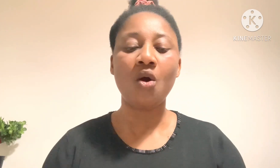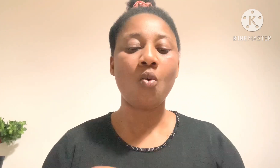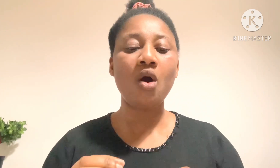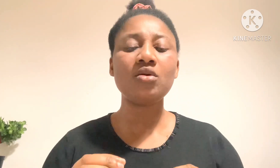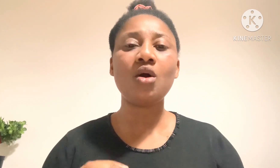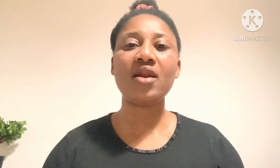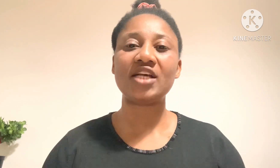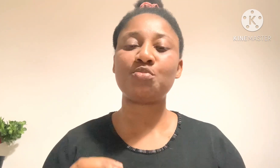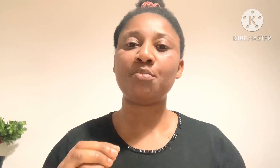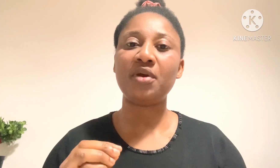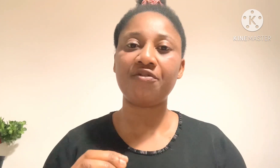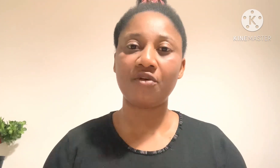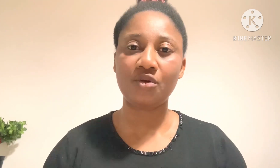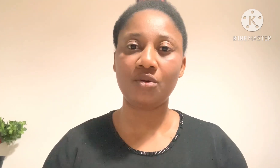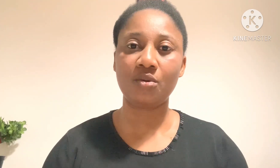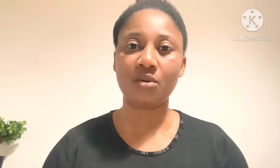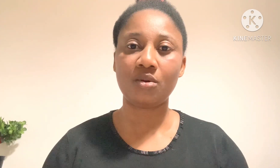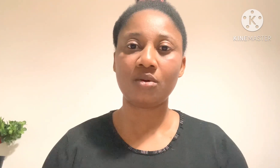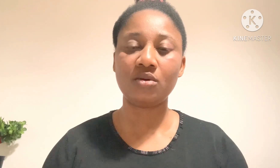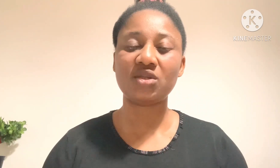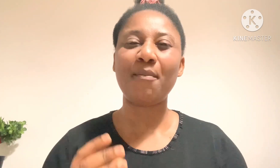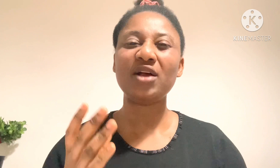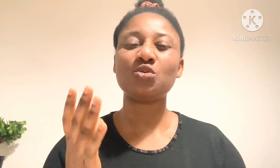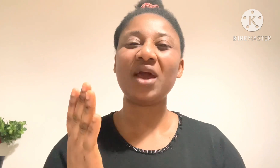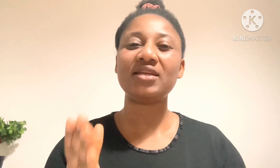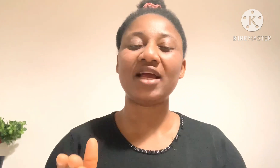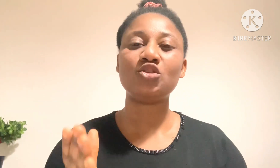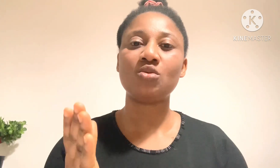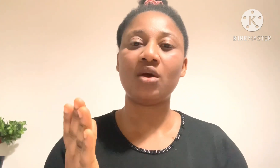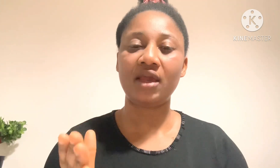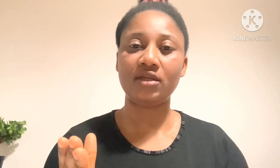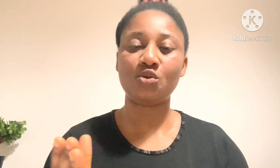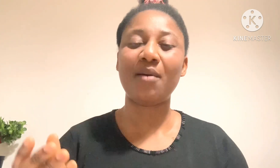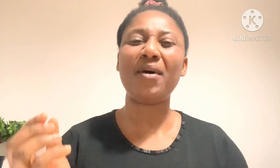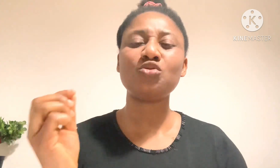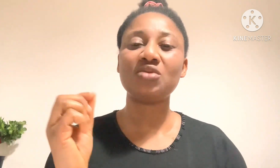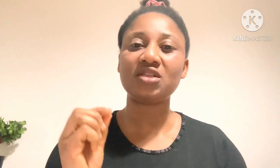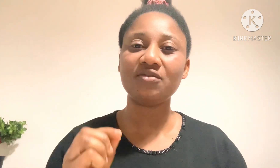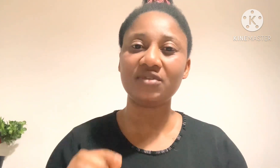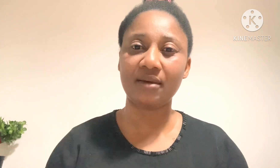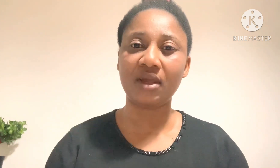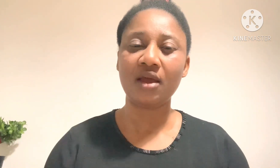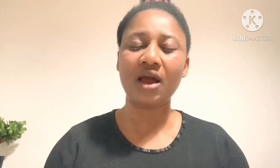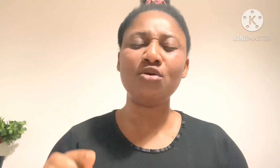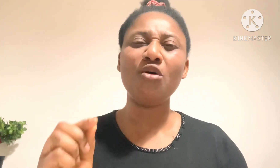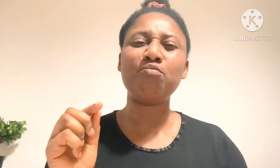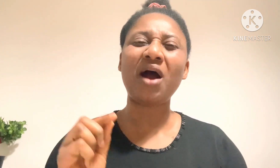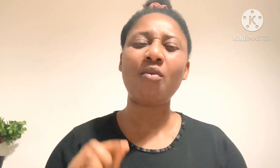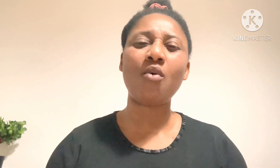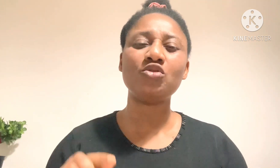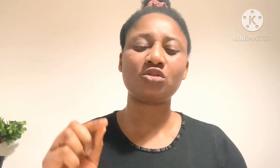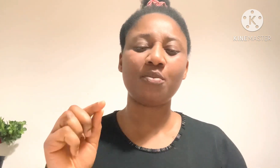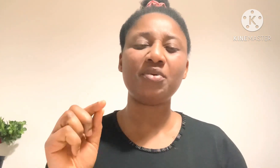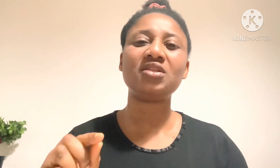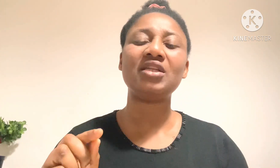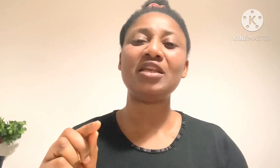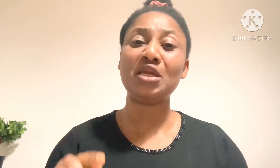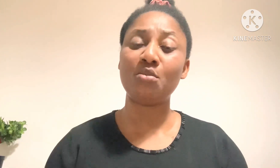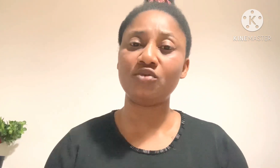what God has prepared for you, is about to enter into your hand. You are about to receive them. And no power will stop it. In the name of